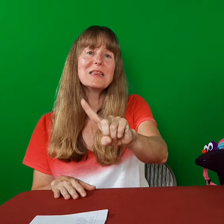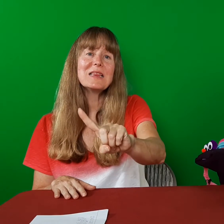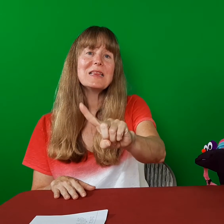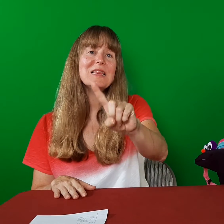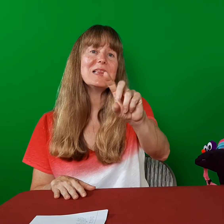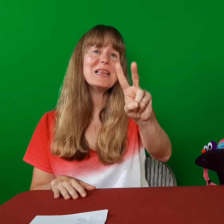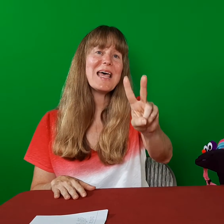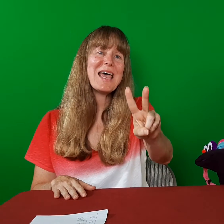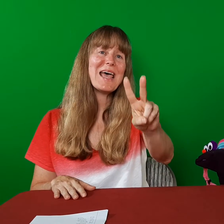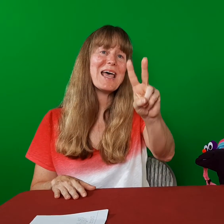Lick.